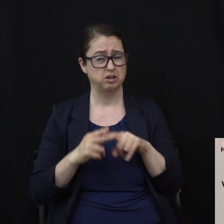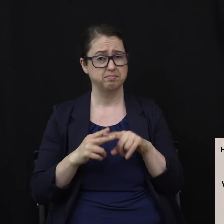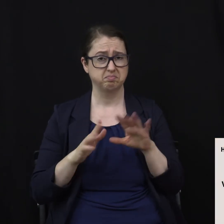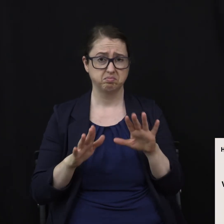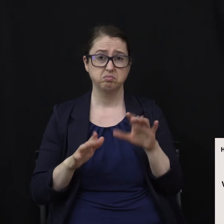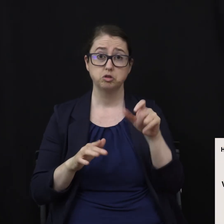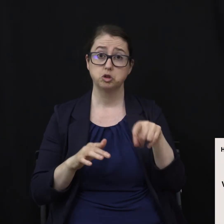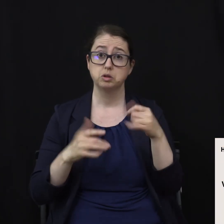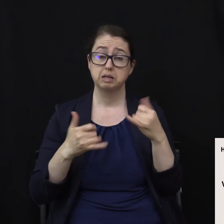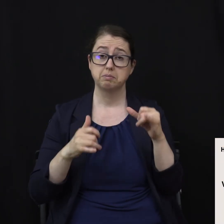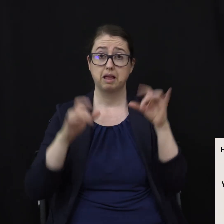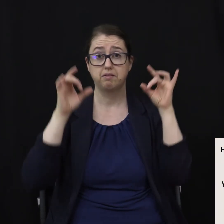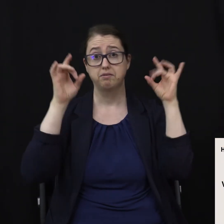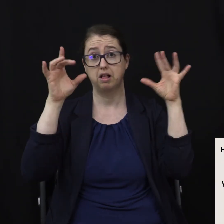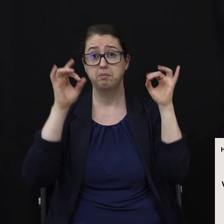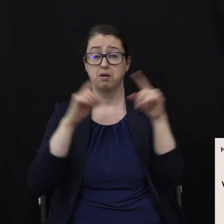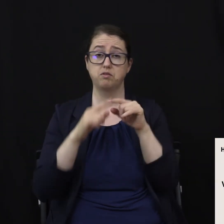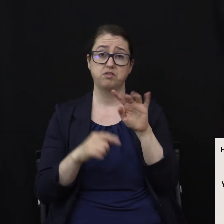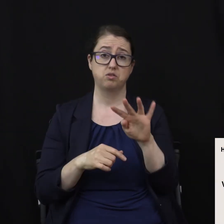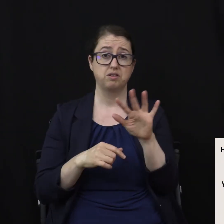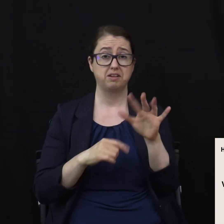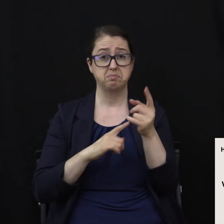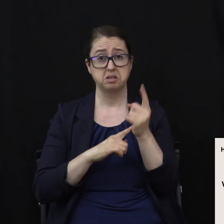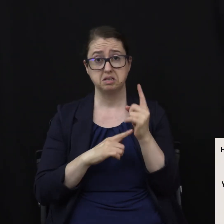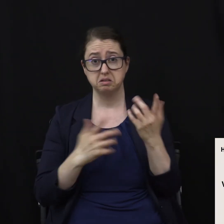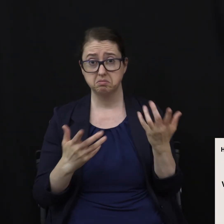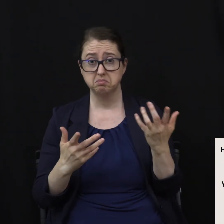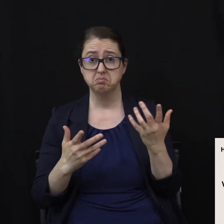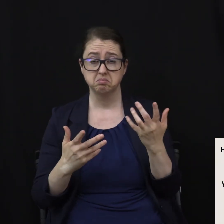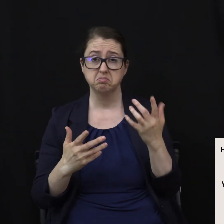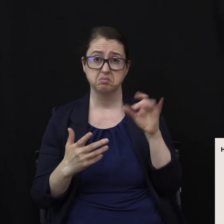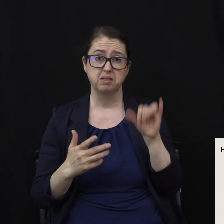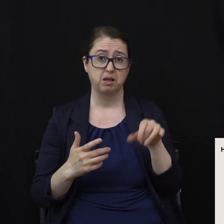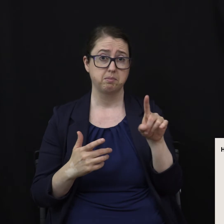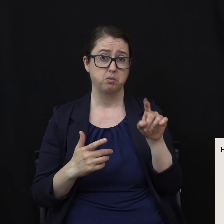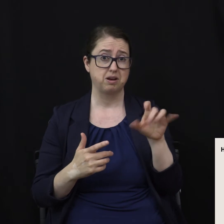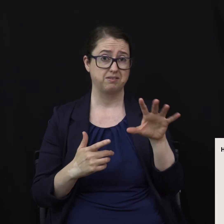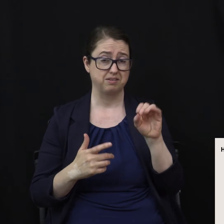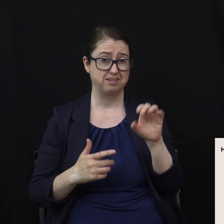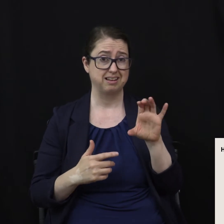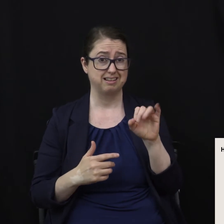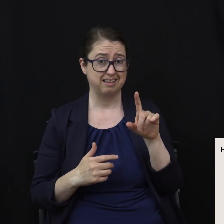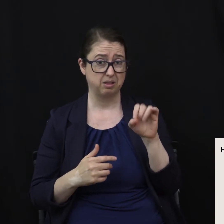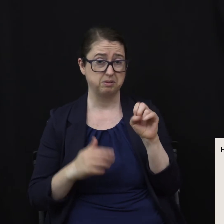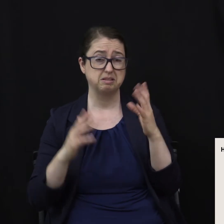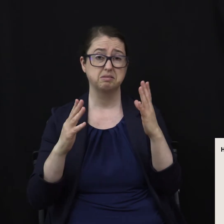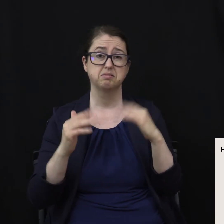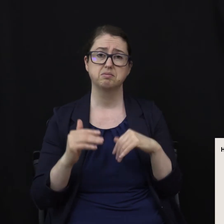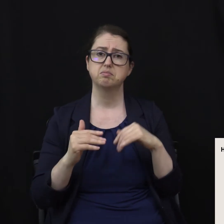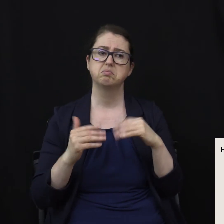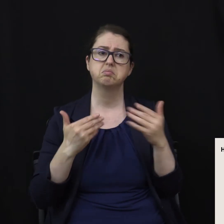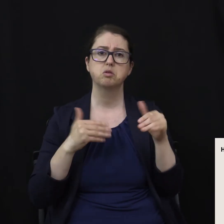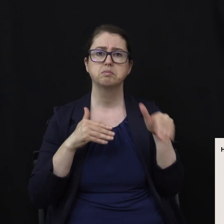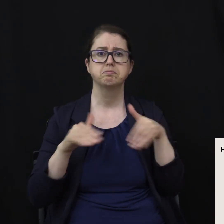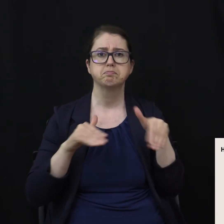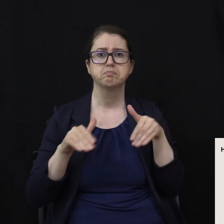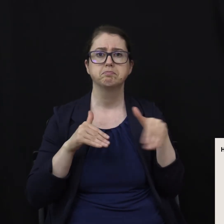for 45 minutes and you'll burn 150 calories. You can go for a brisk walk for 30 minutes, or